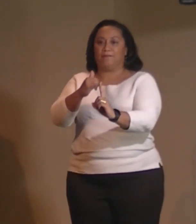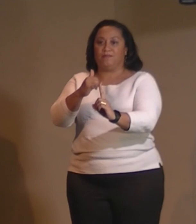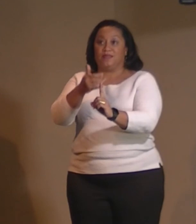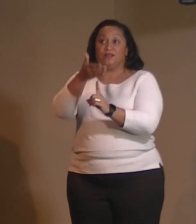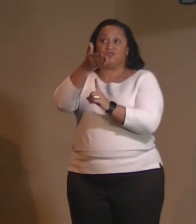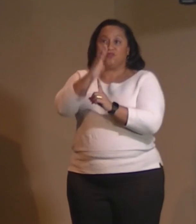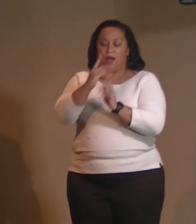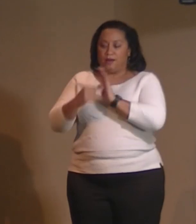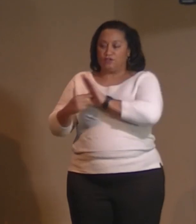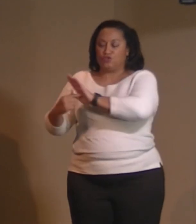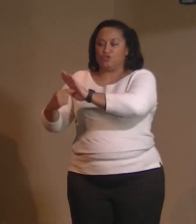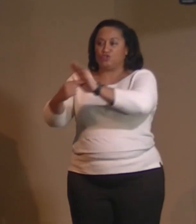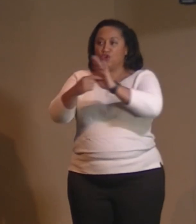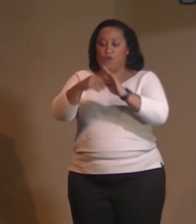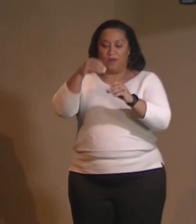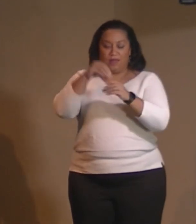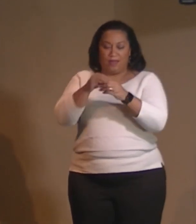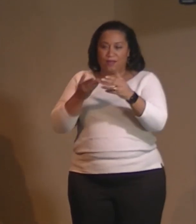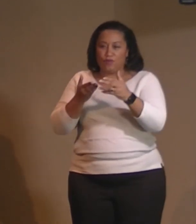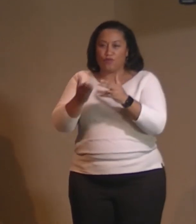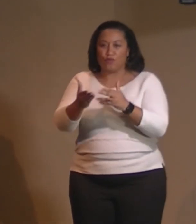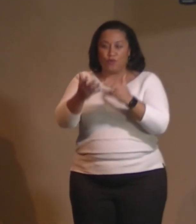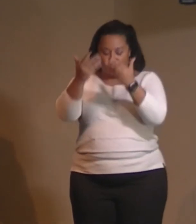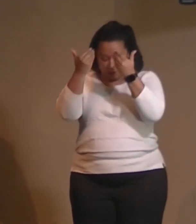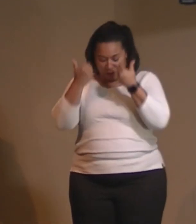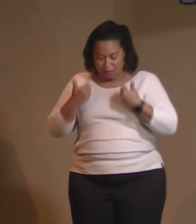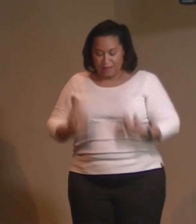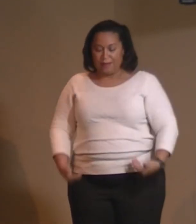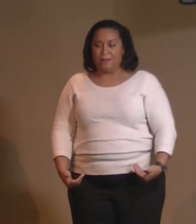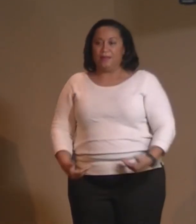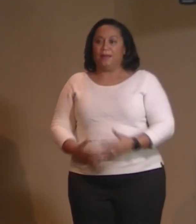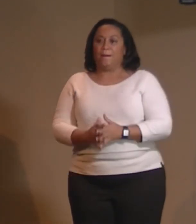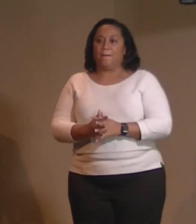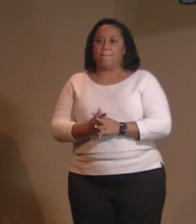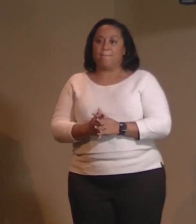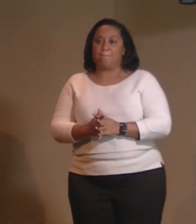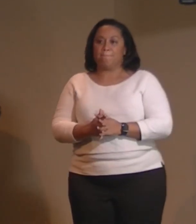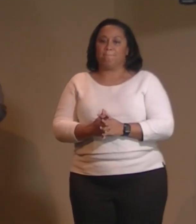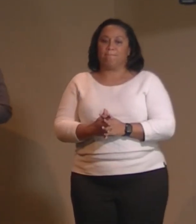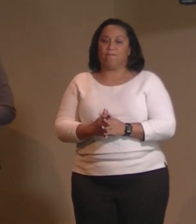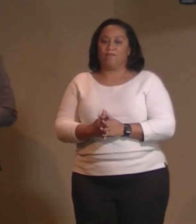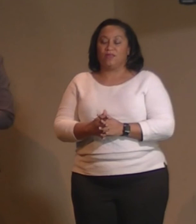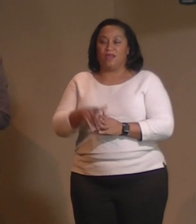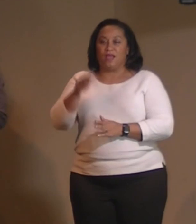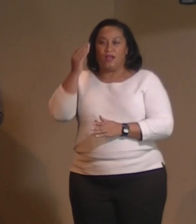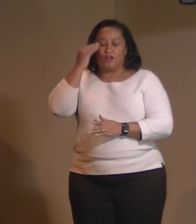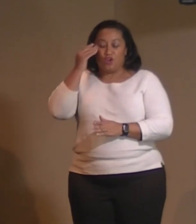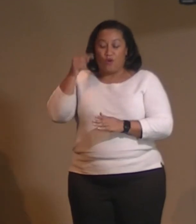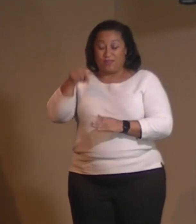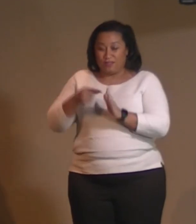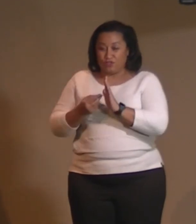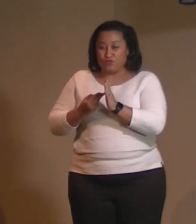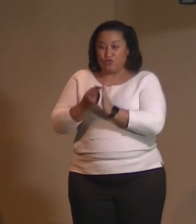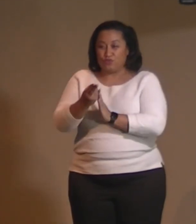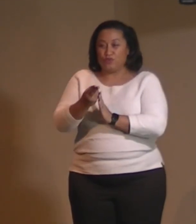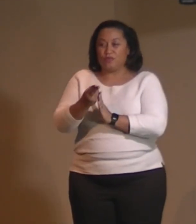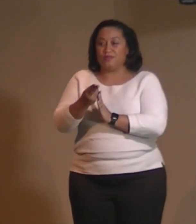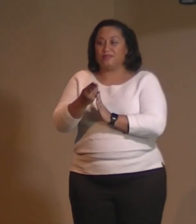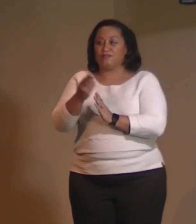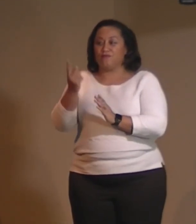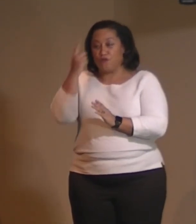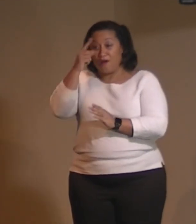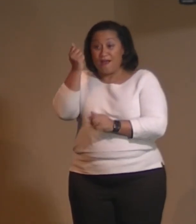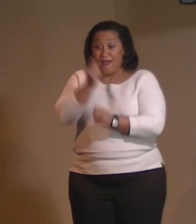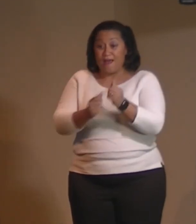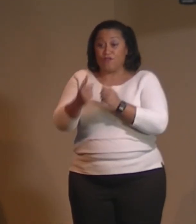is, manifesting in, through, and as me. And knowing that this truth must be true for everyone in this room, we